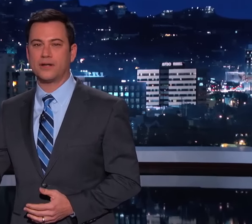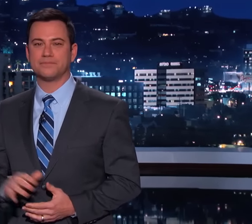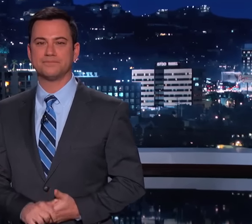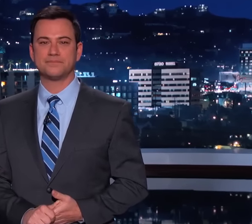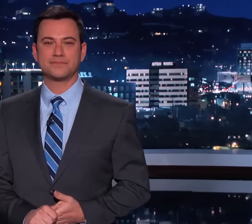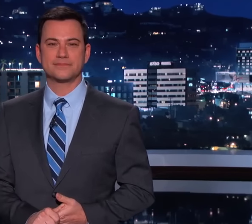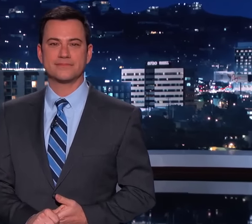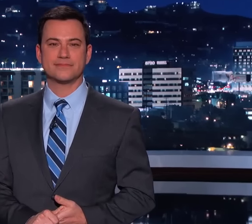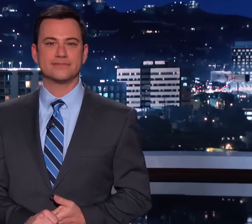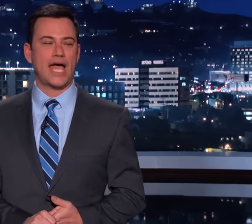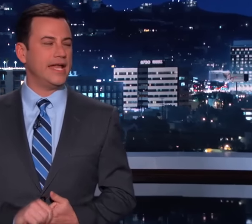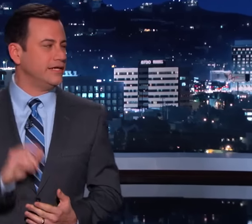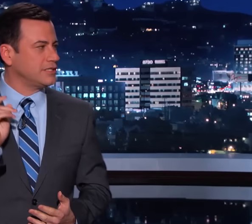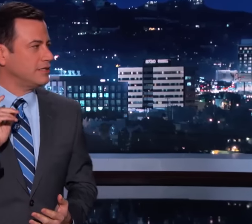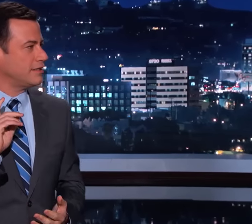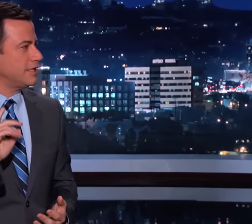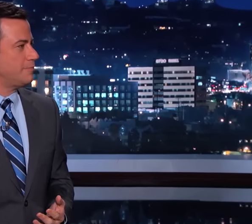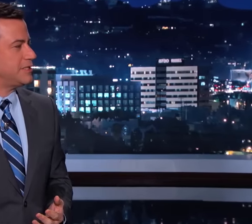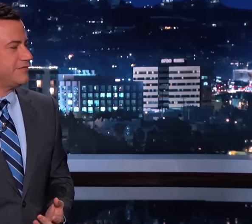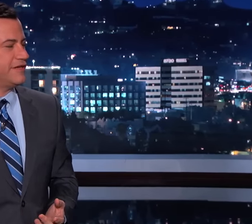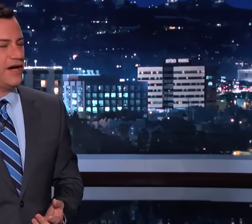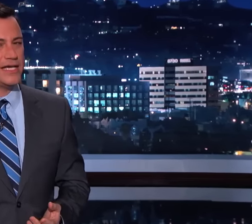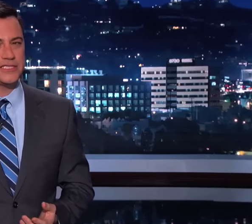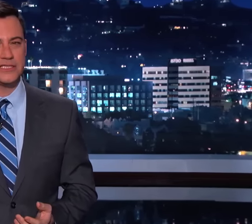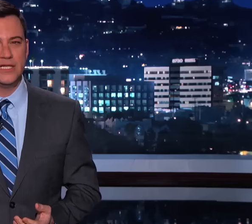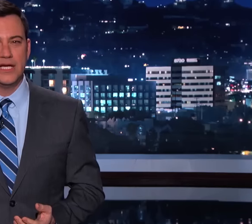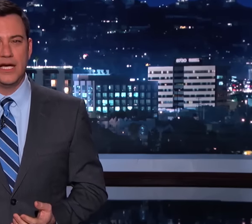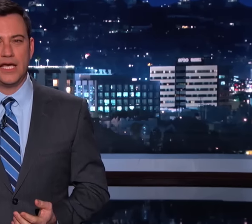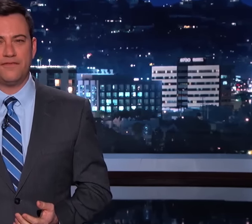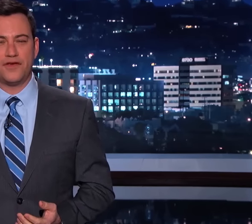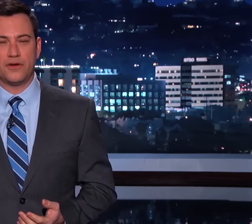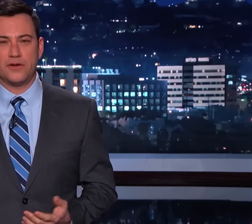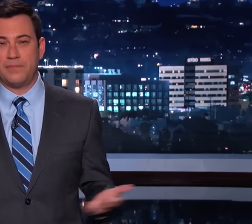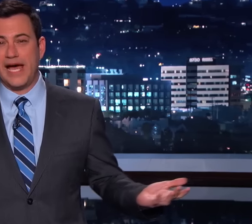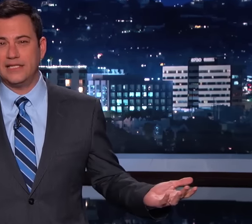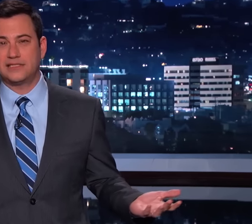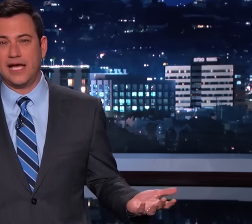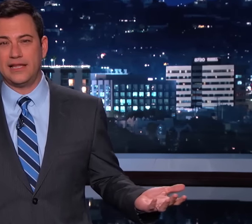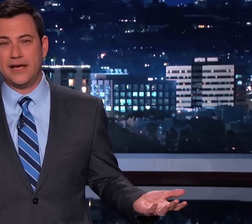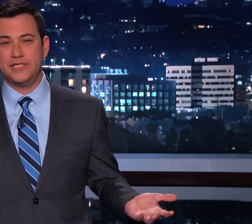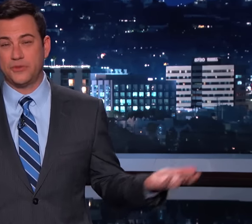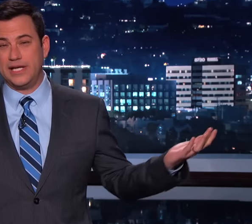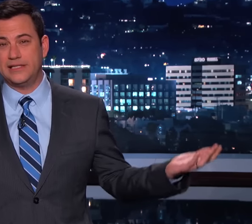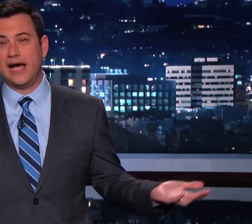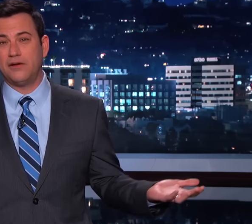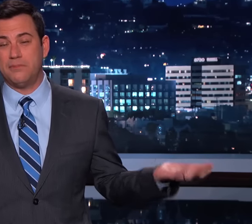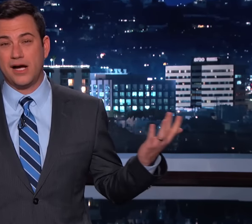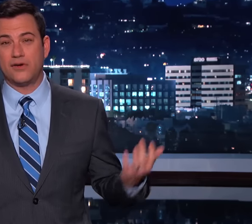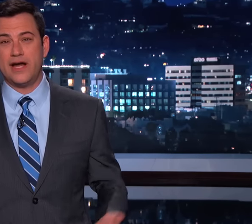Justin Maurer. And here's a little piece of advice. If you're bad at sign language, when in doubt, Macarena.